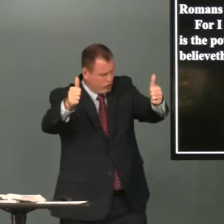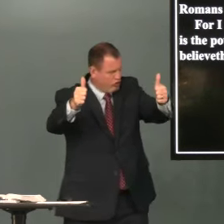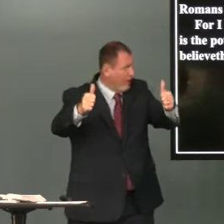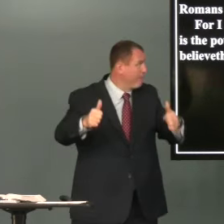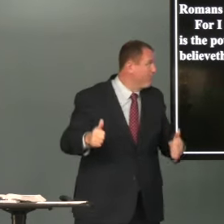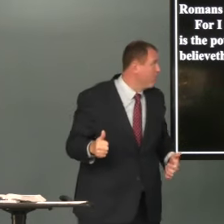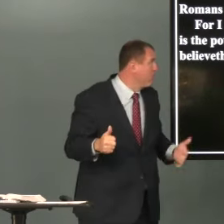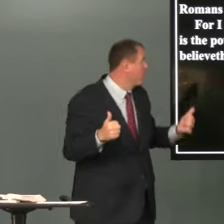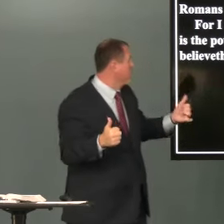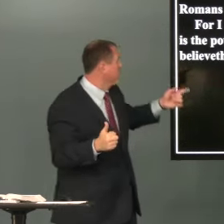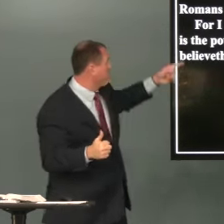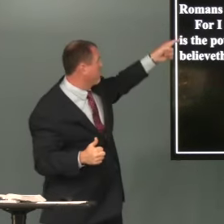good job